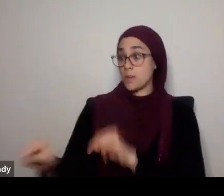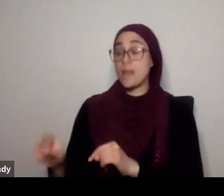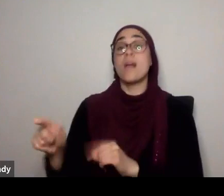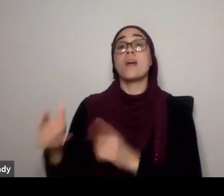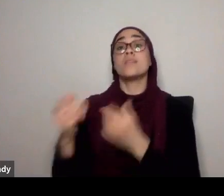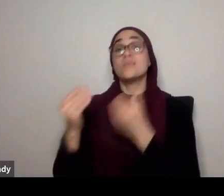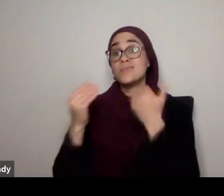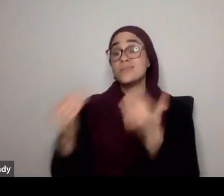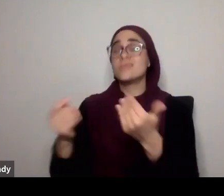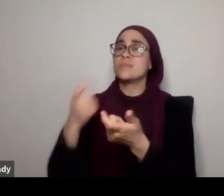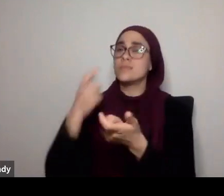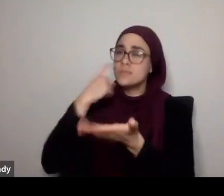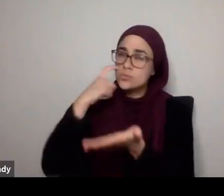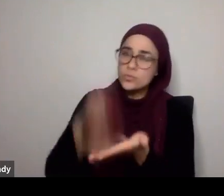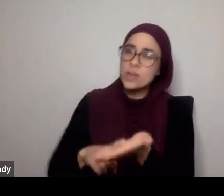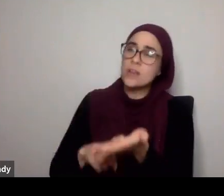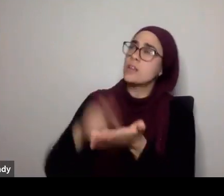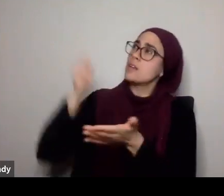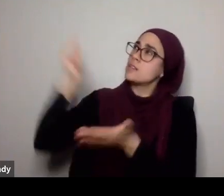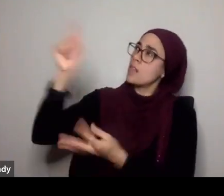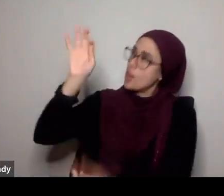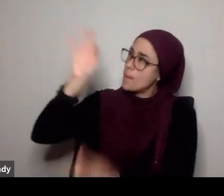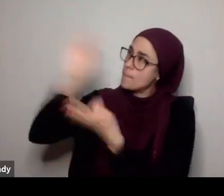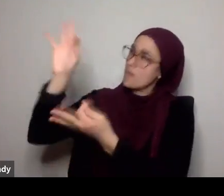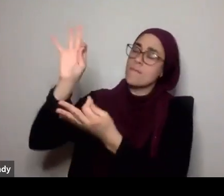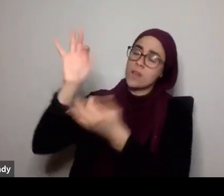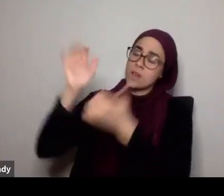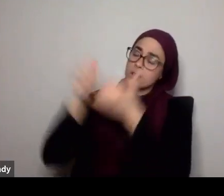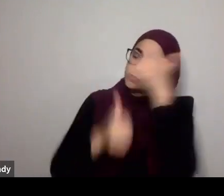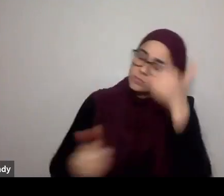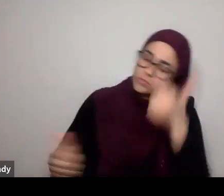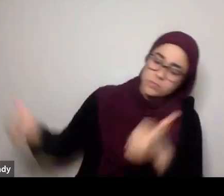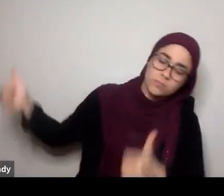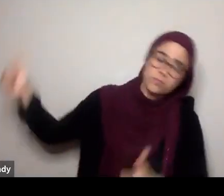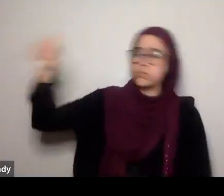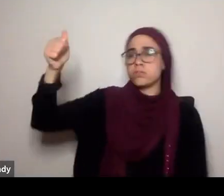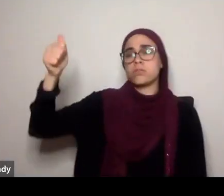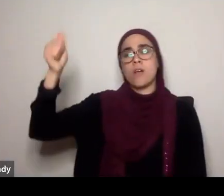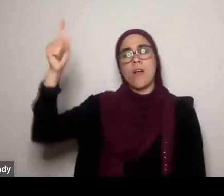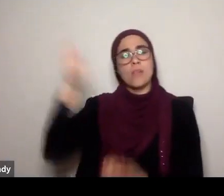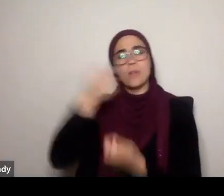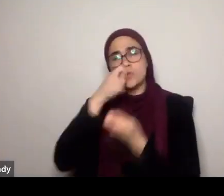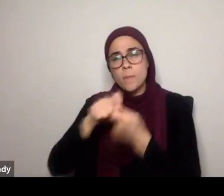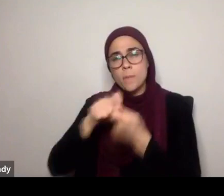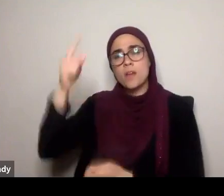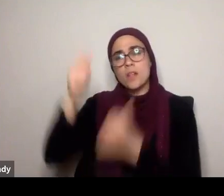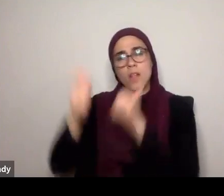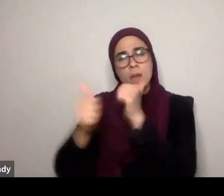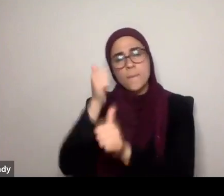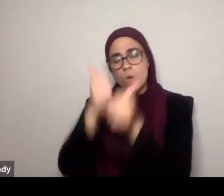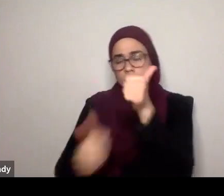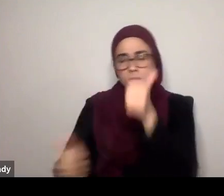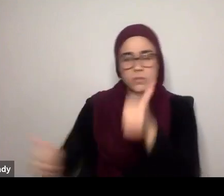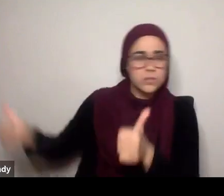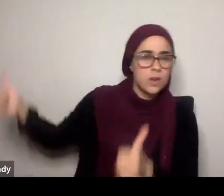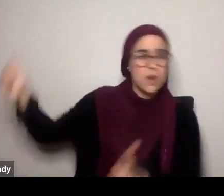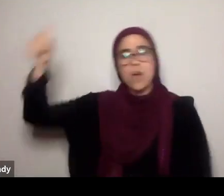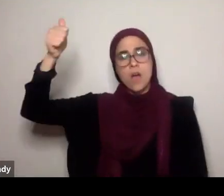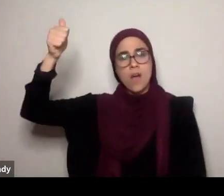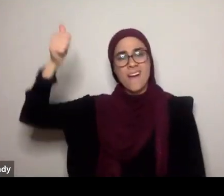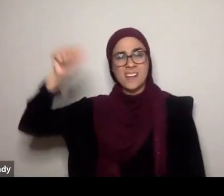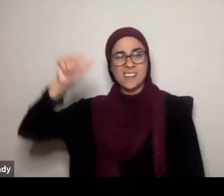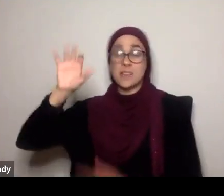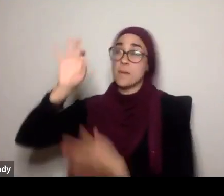declare the perfection, of Allah subhanahu wa'ala, move Allah subhanahu wa'ala, the way that you think, about Allah subhanahu wa'ala, move any imperfections, away from Allah subhanahu wa'ala,